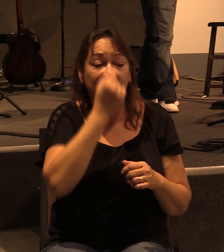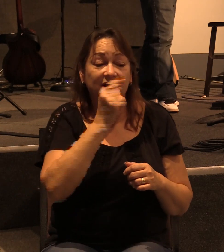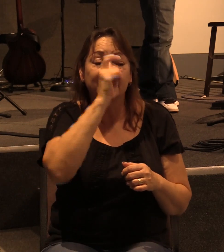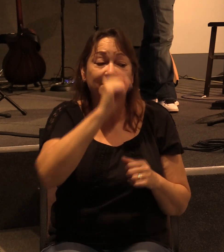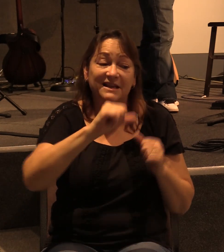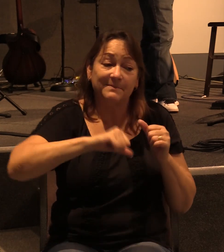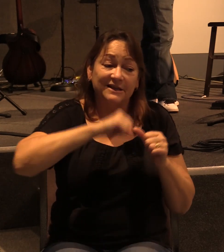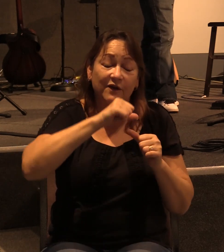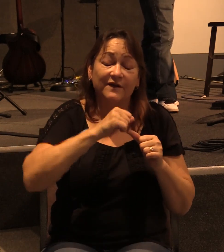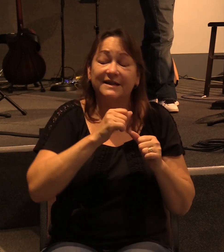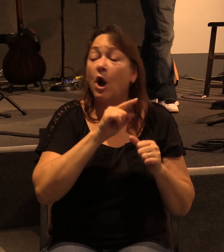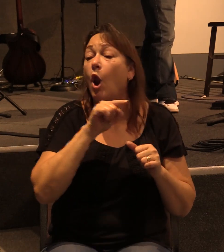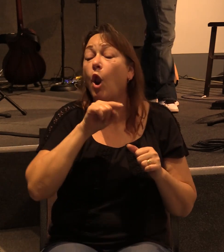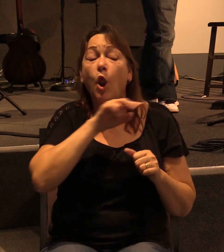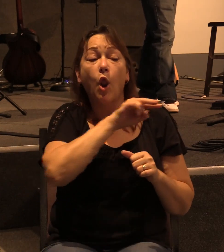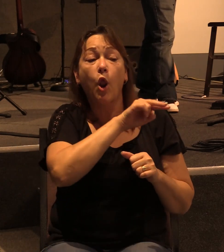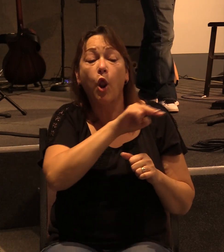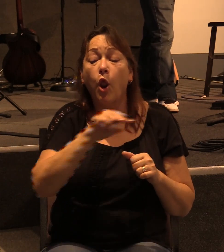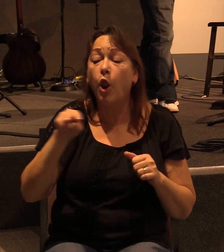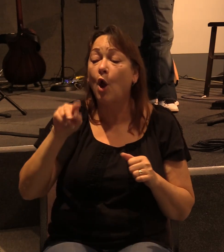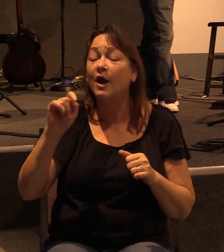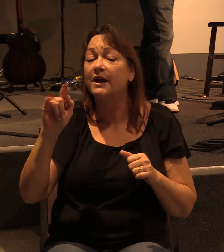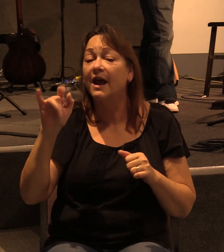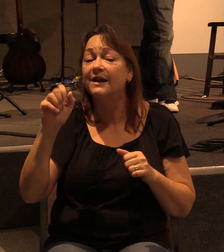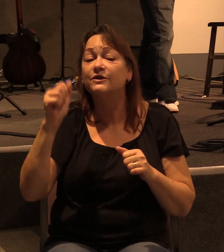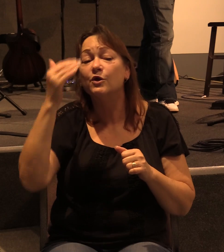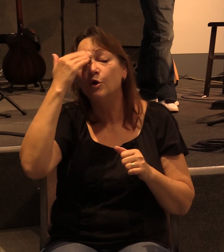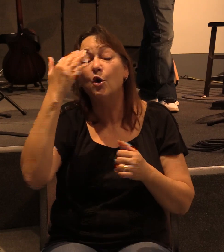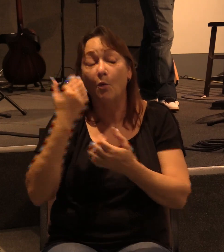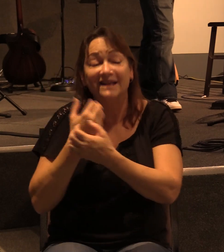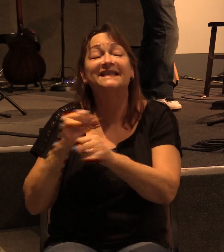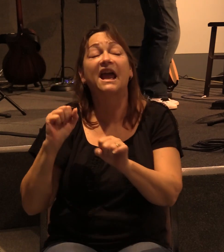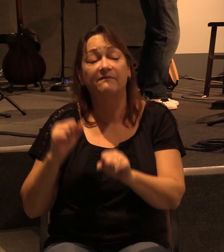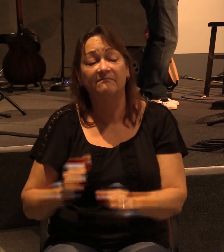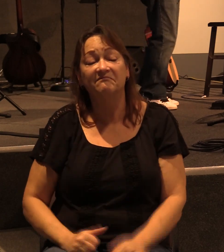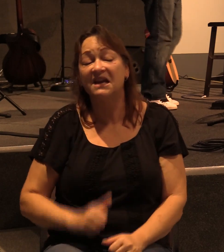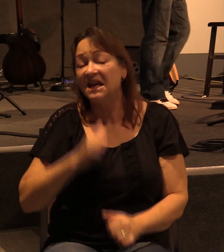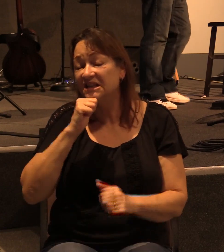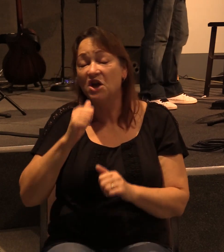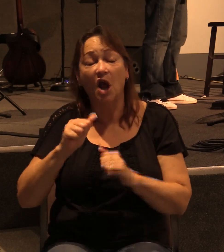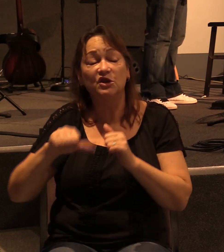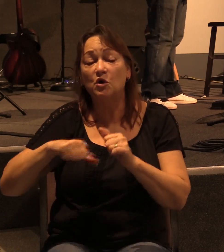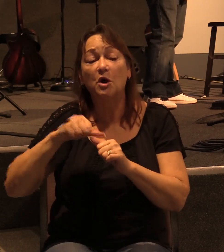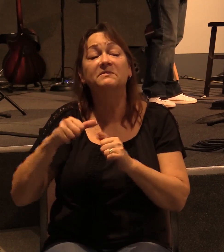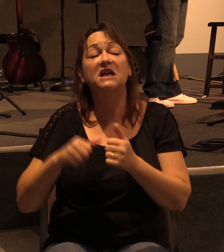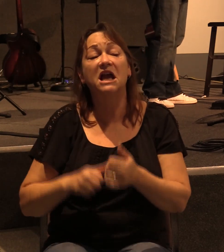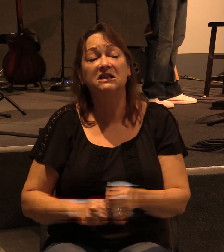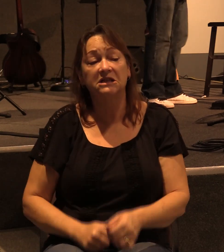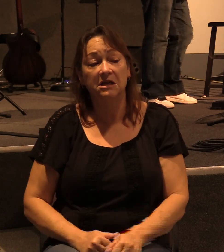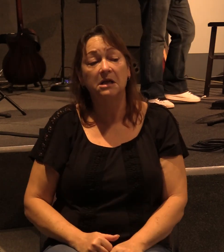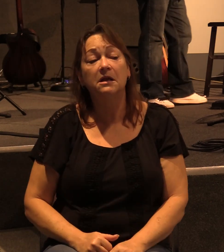Paul's saying, look at Titus. You know that dude's saved. He's not circumcised.